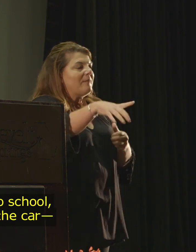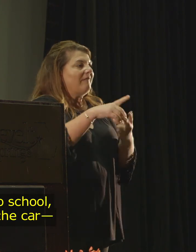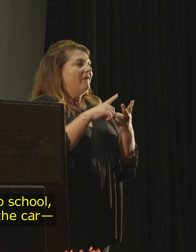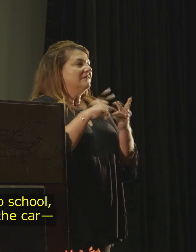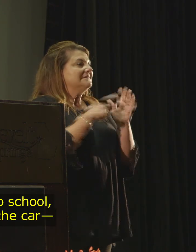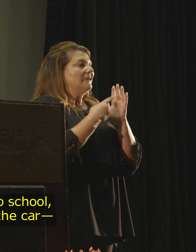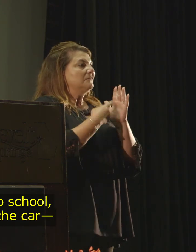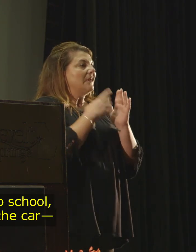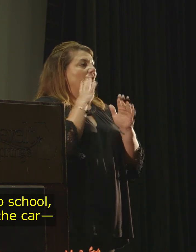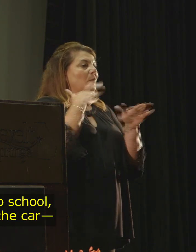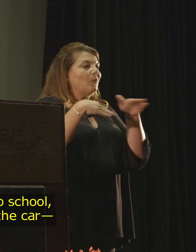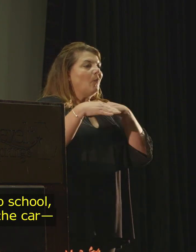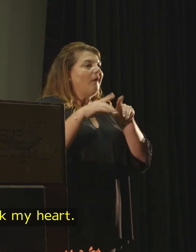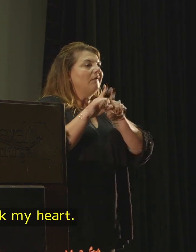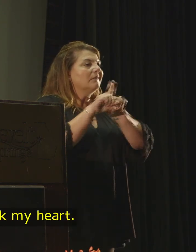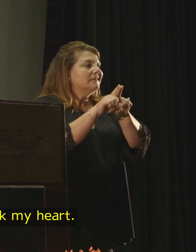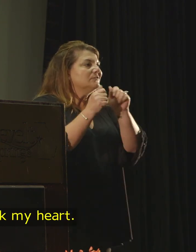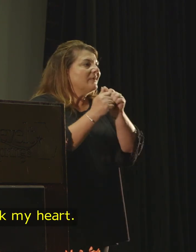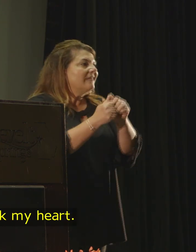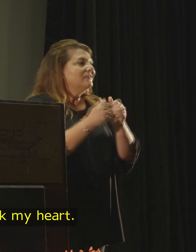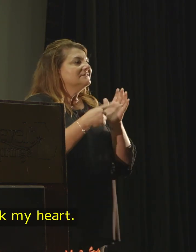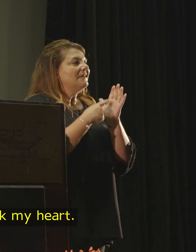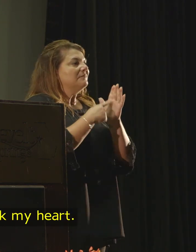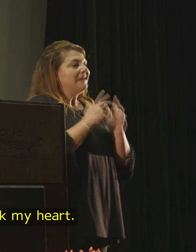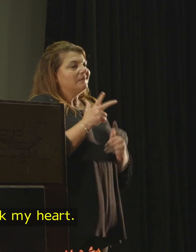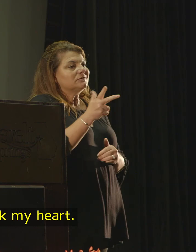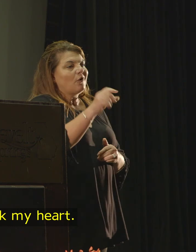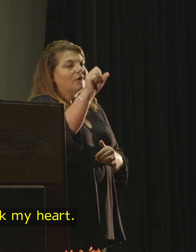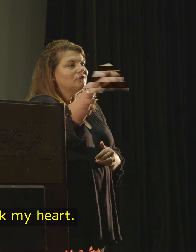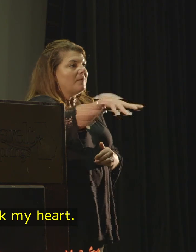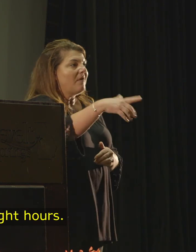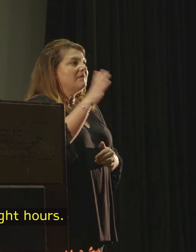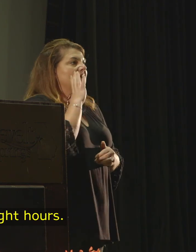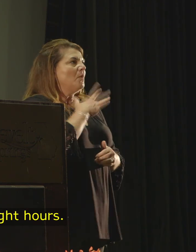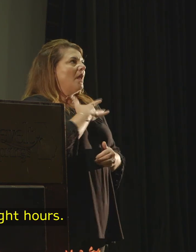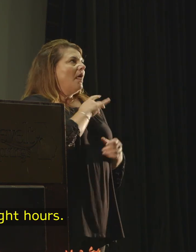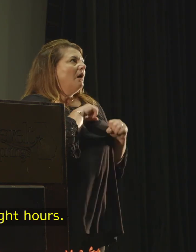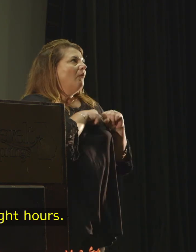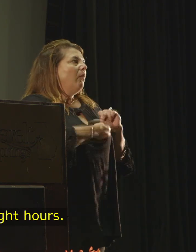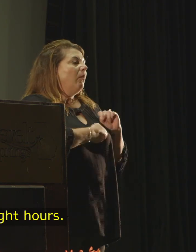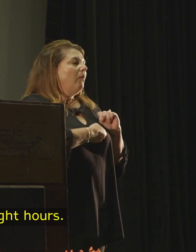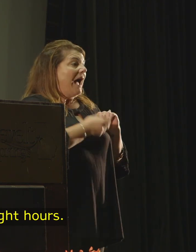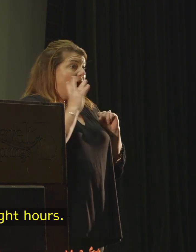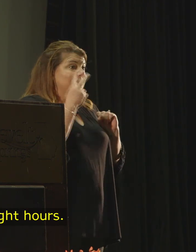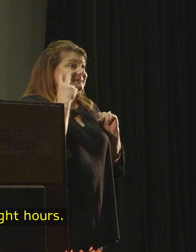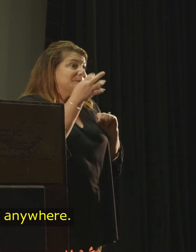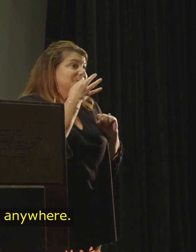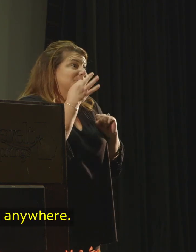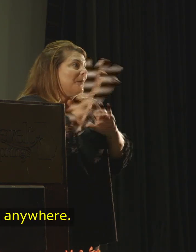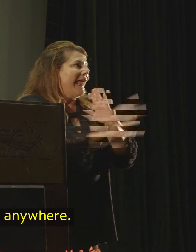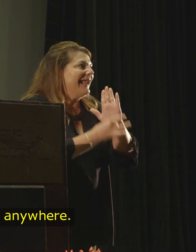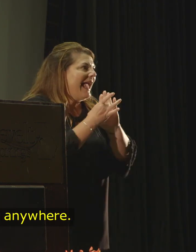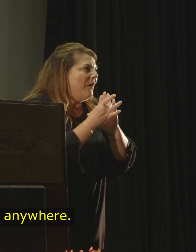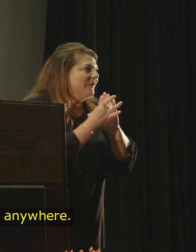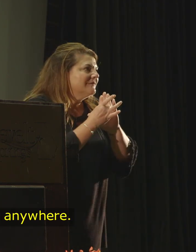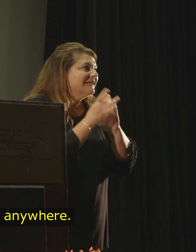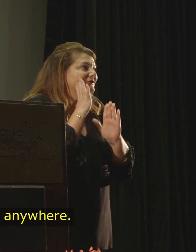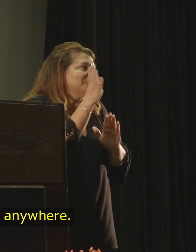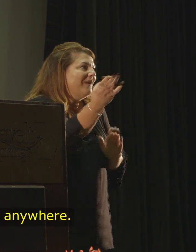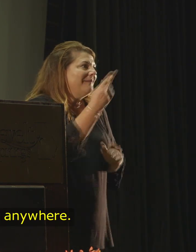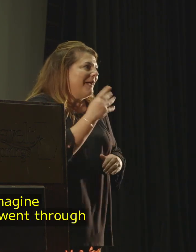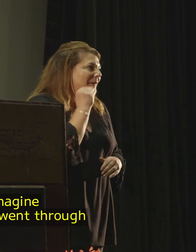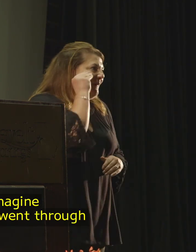some days in the car, and it would break my heart. I'd see her in eight hours. She wasn't going anywhere.